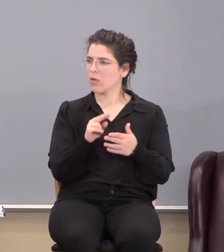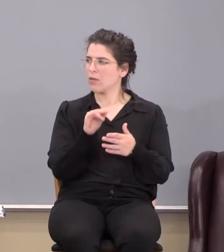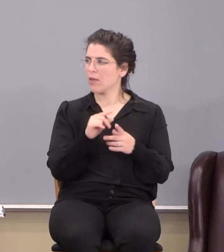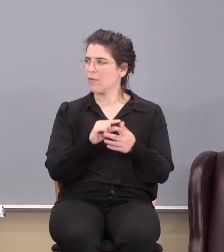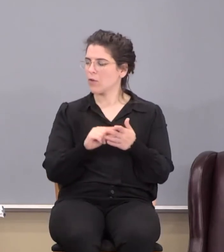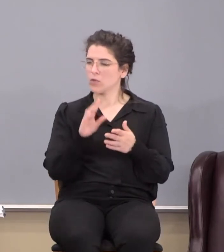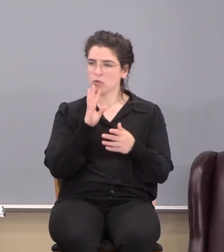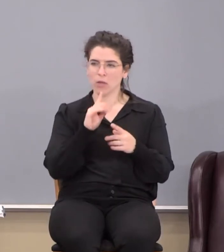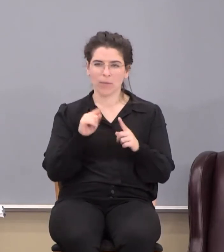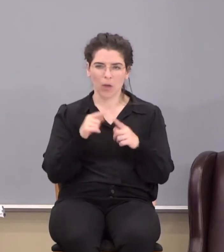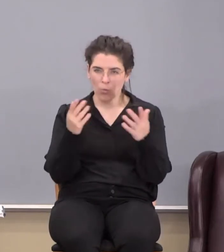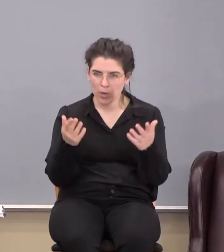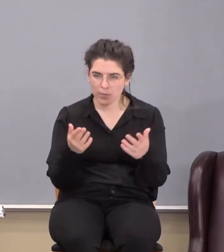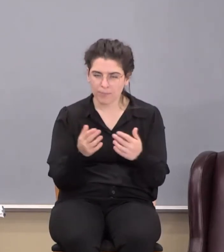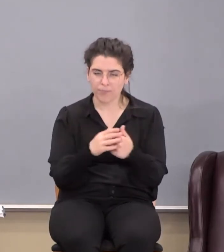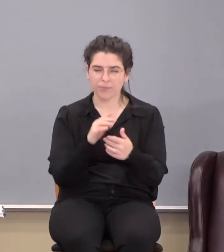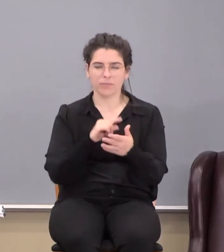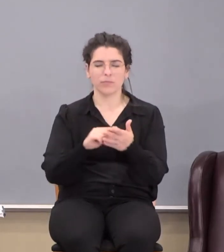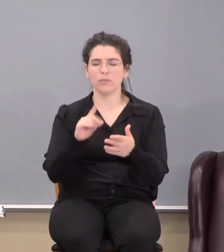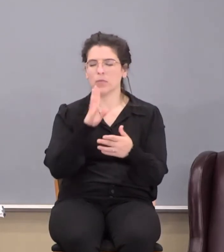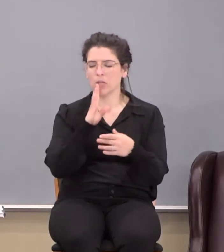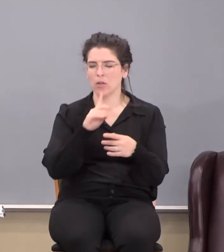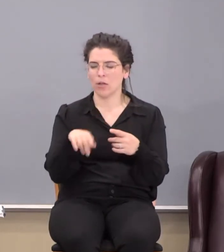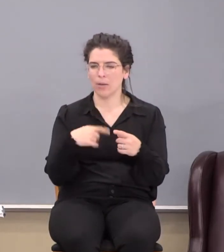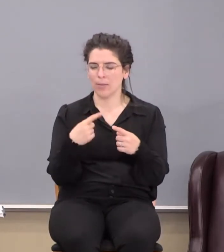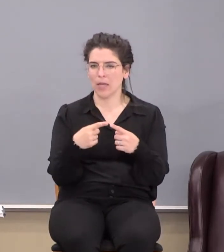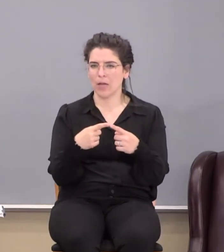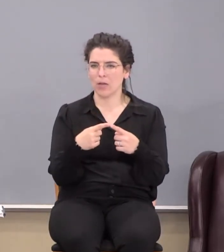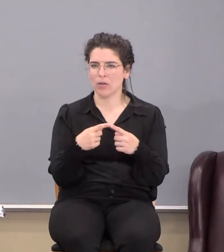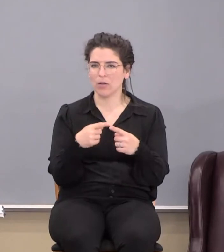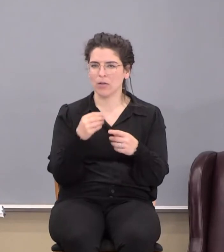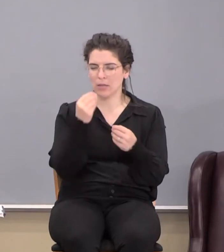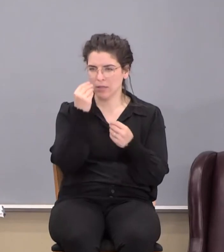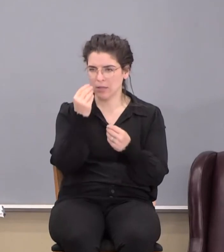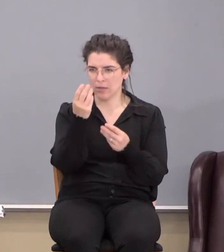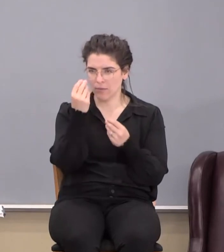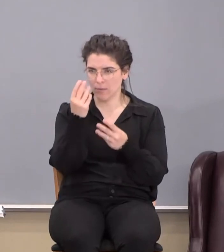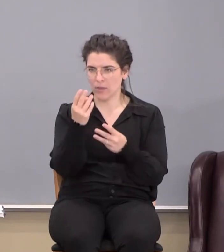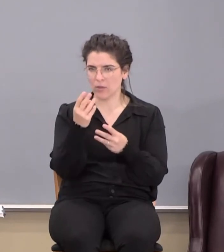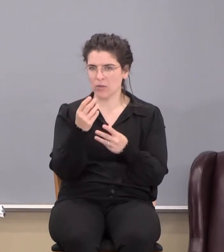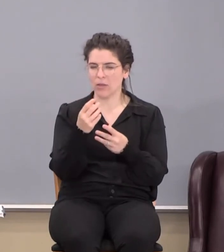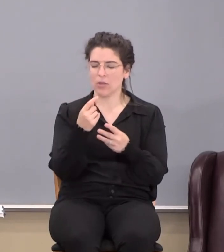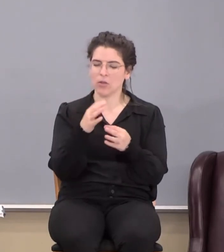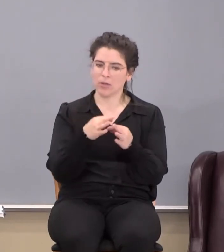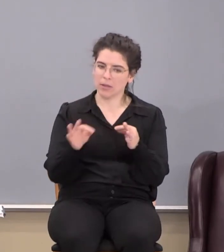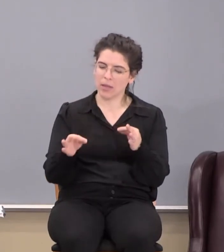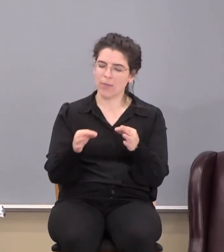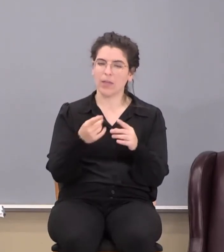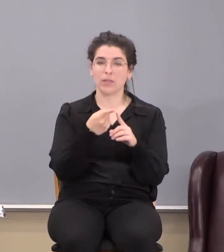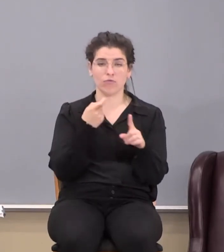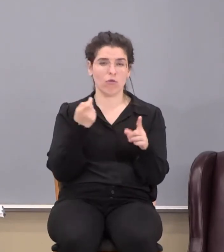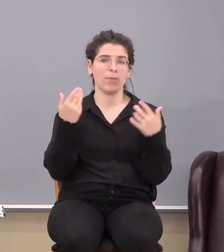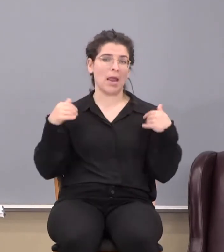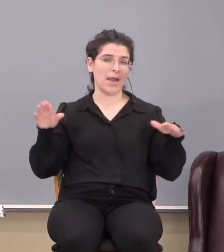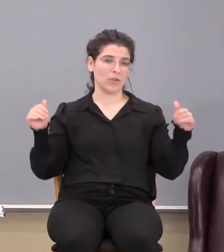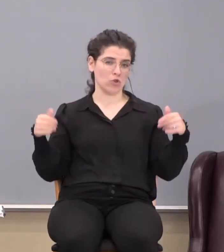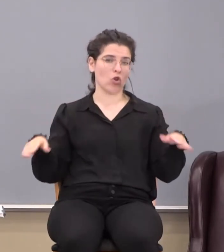verse is talking about? Simple but that verse is talking about information that they are claiming that has come from angels.